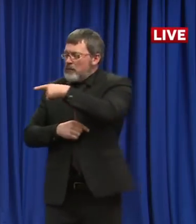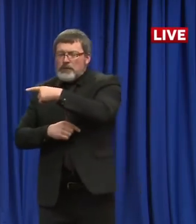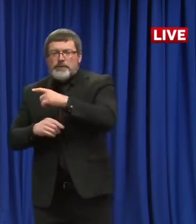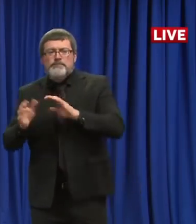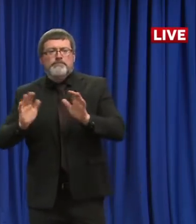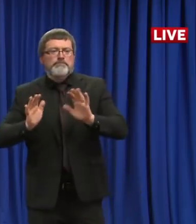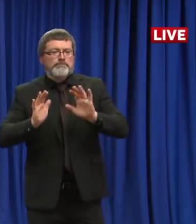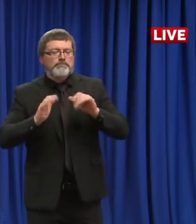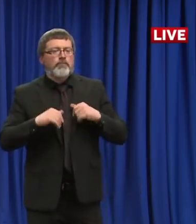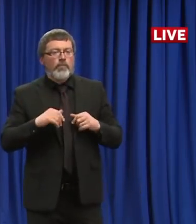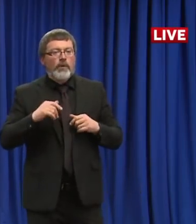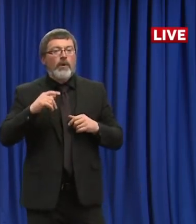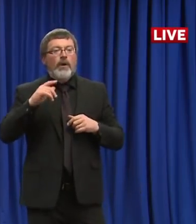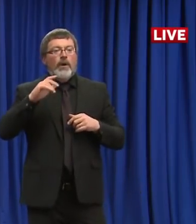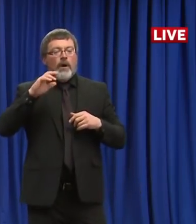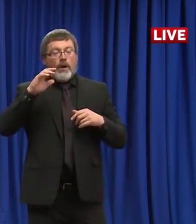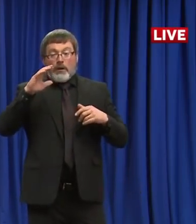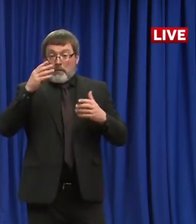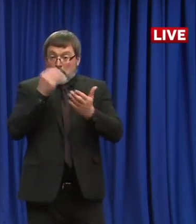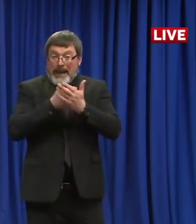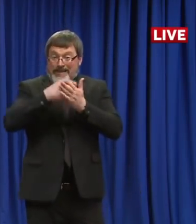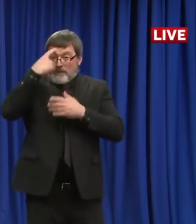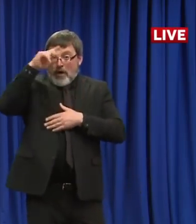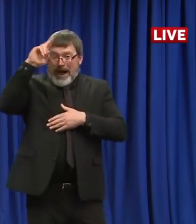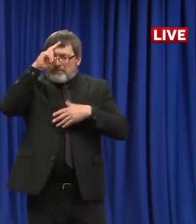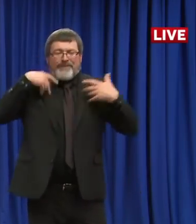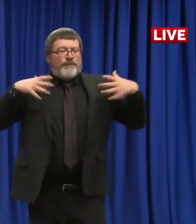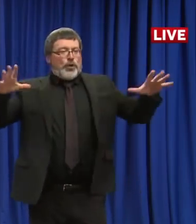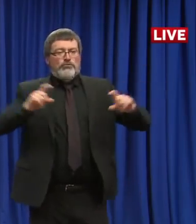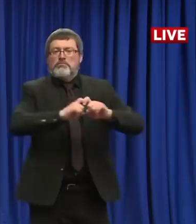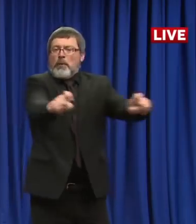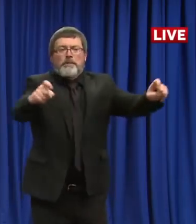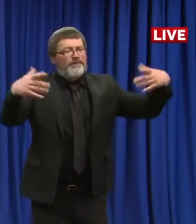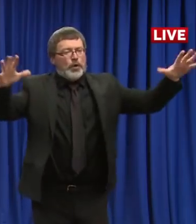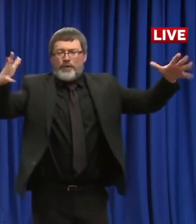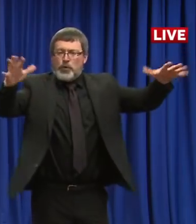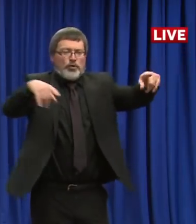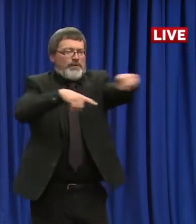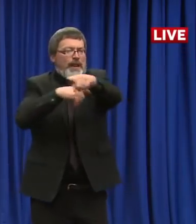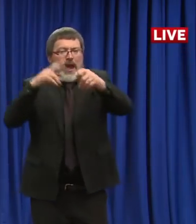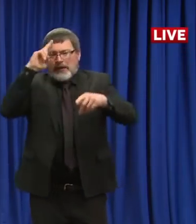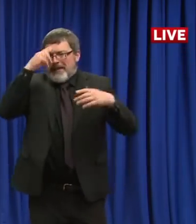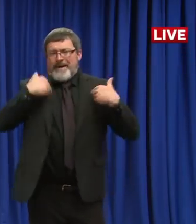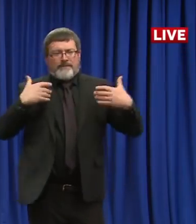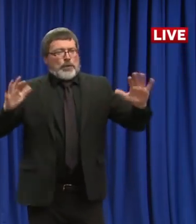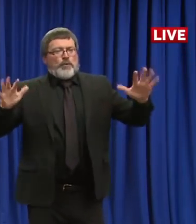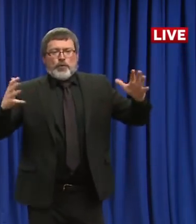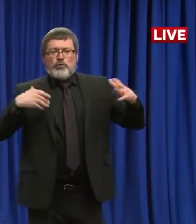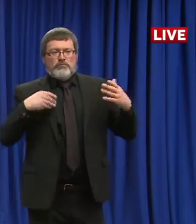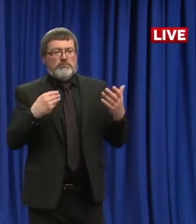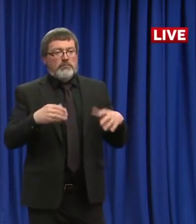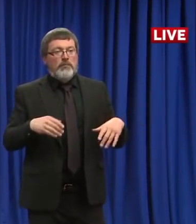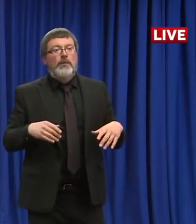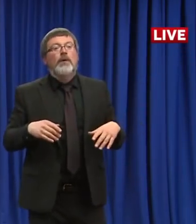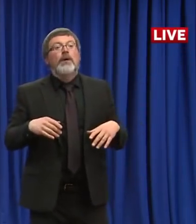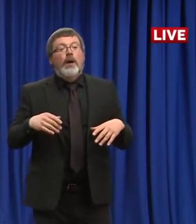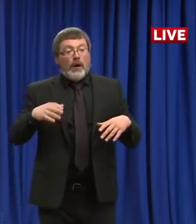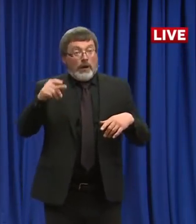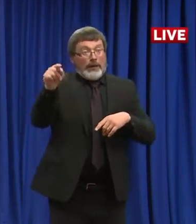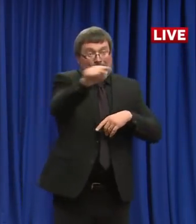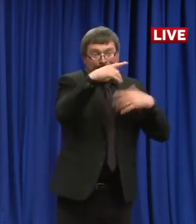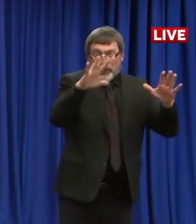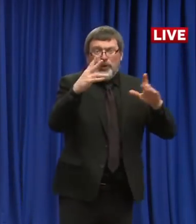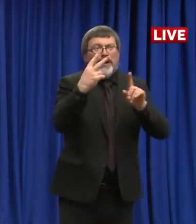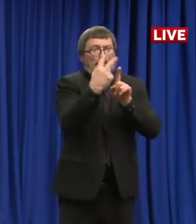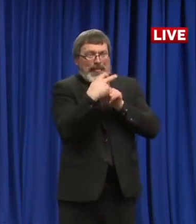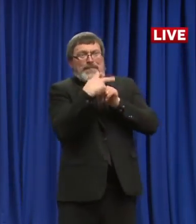money's gone out, it's gone out. But all those opportunities going forward, they didn't stop them. We have hundreds of organizations looking for financial assistance and help. That would all